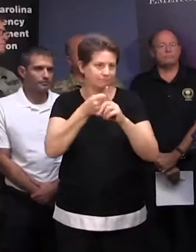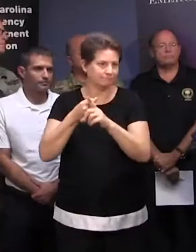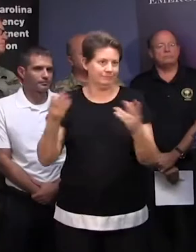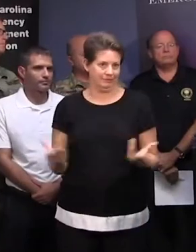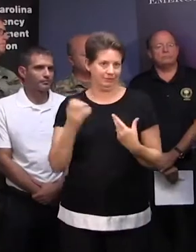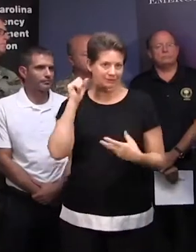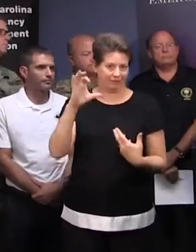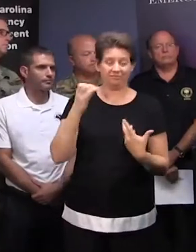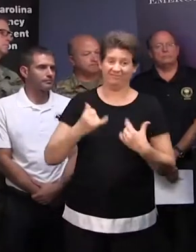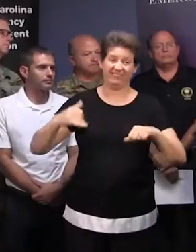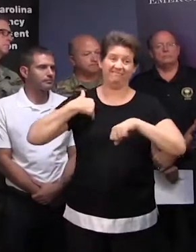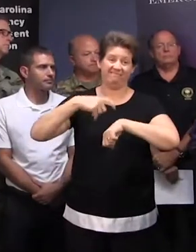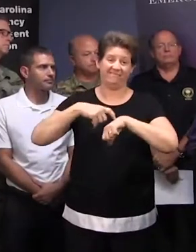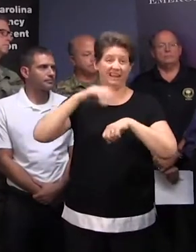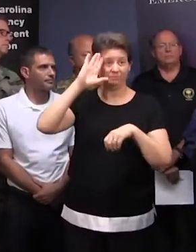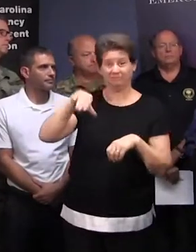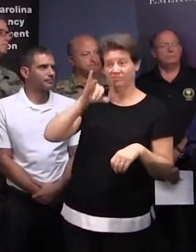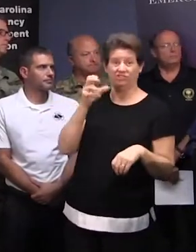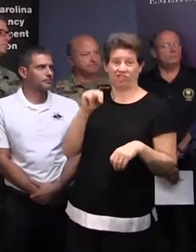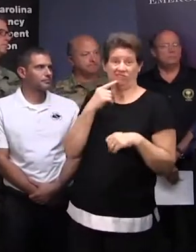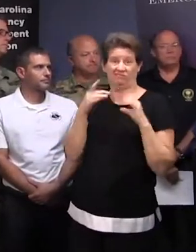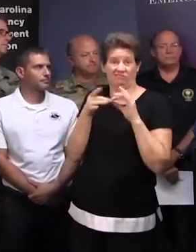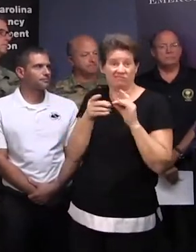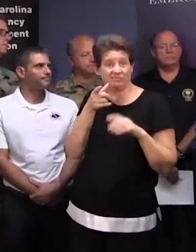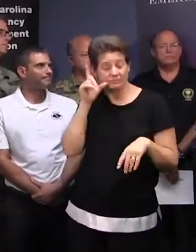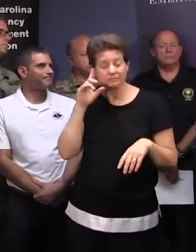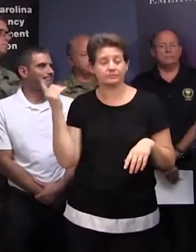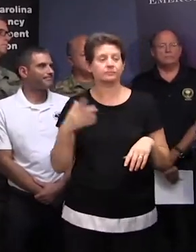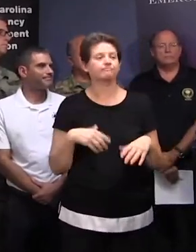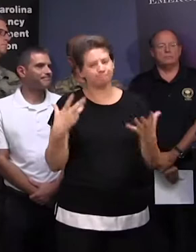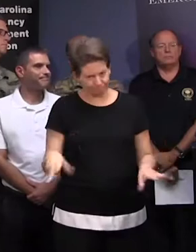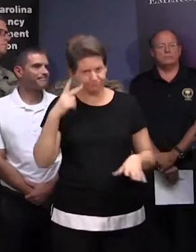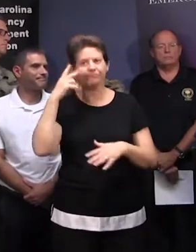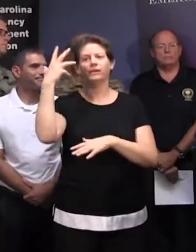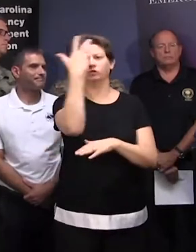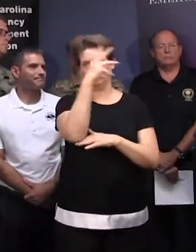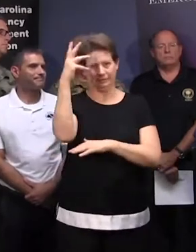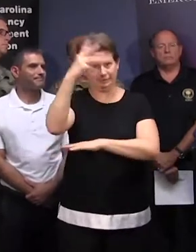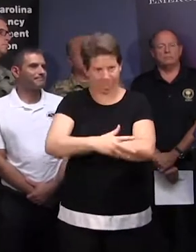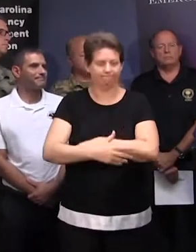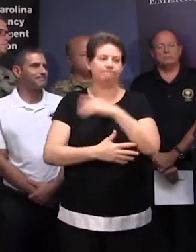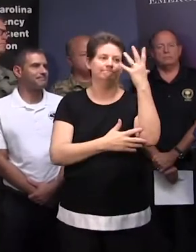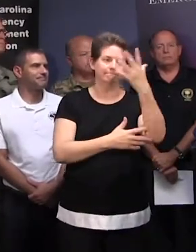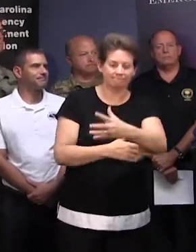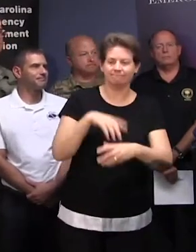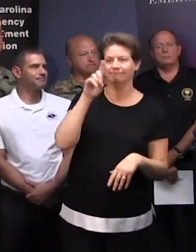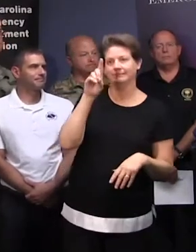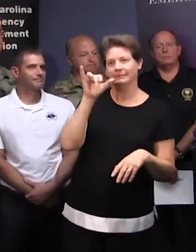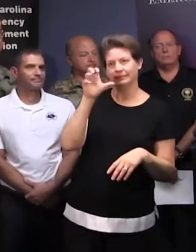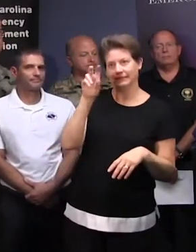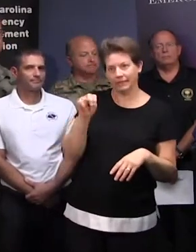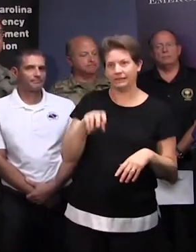to go, as reported by John Q. earlier. We are seeing trees down in the Dillon, Marion, and Horry areas,